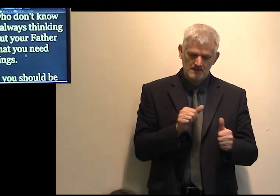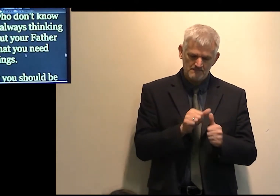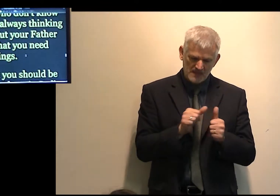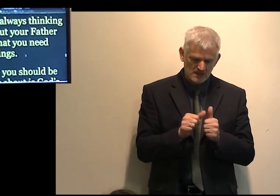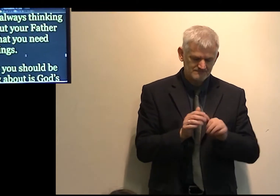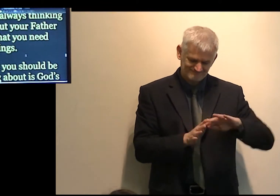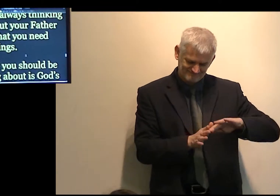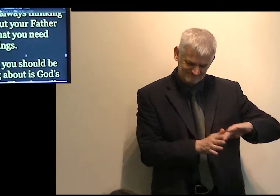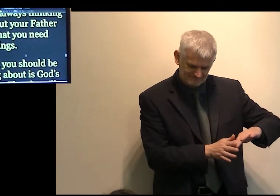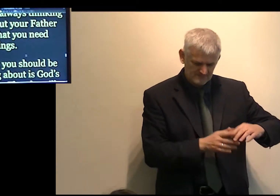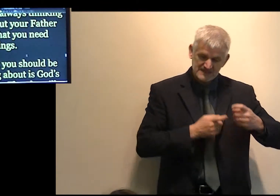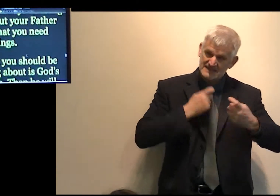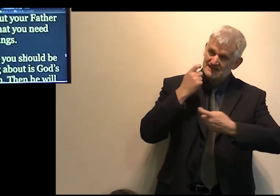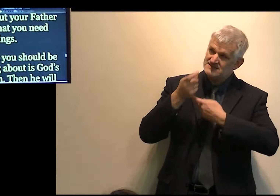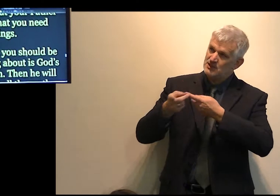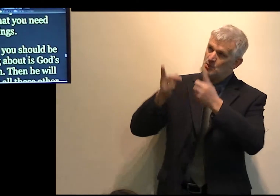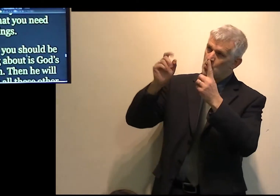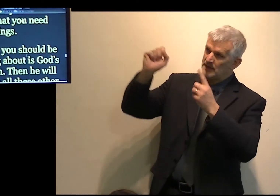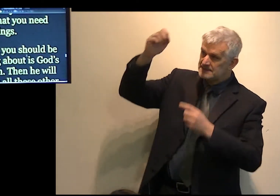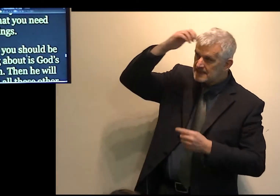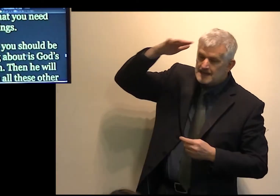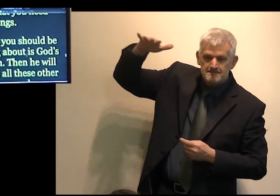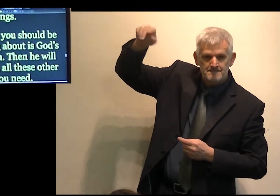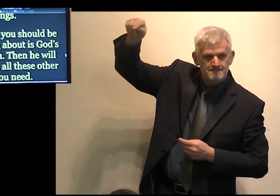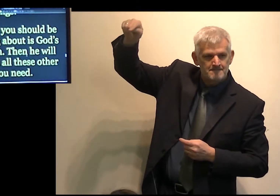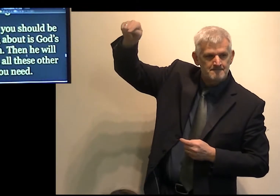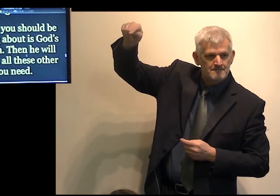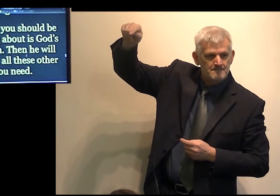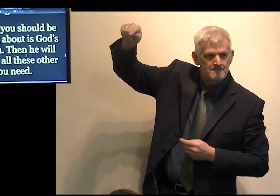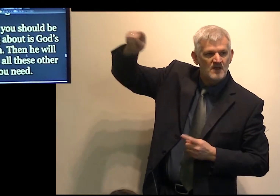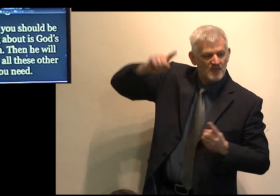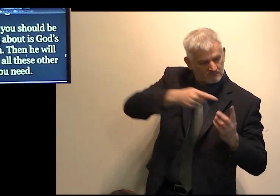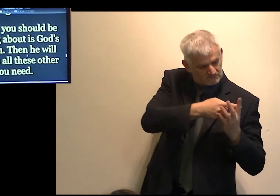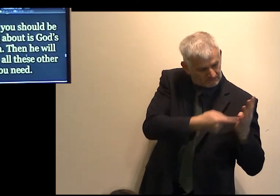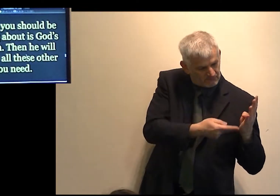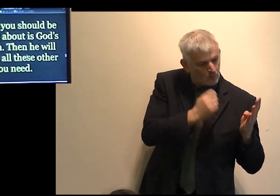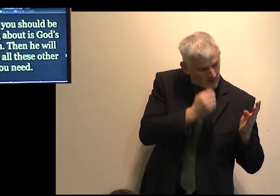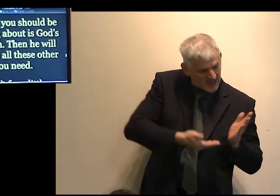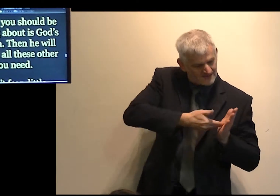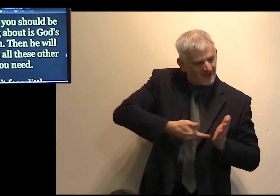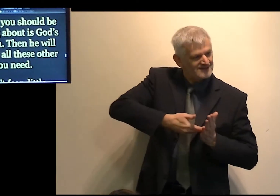ye the kingdom of God, and all these things shall be added unto you.